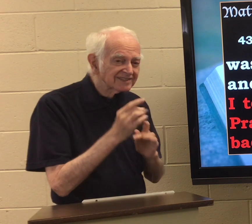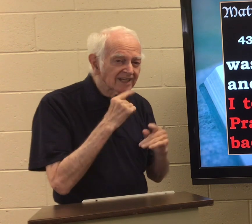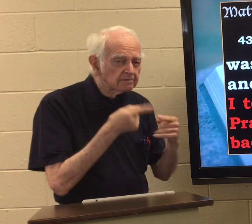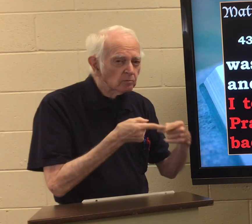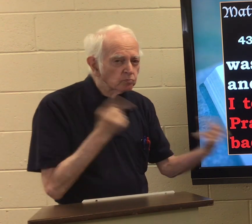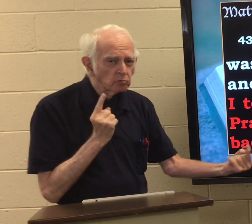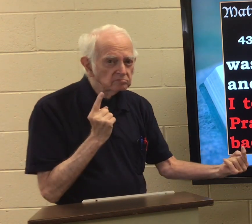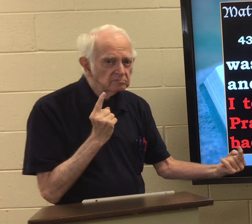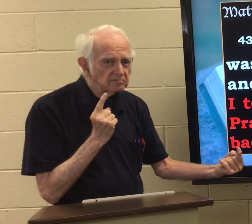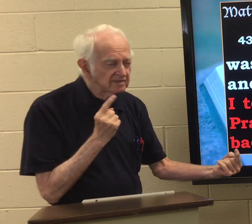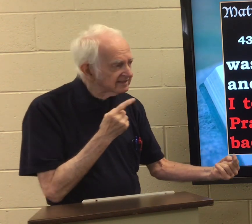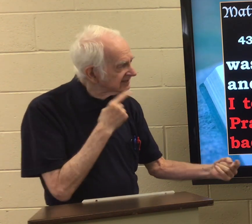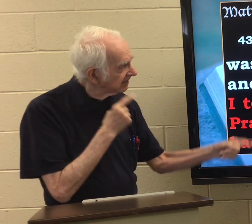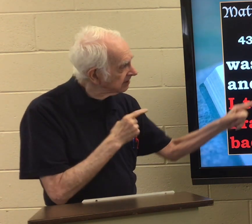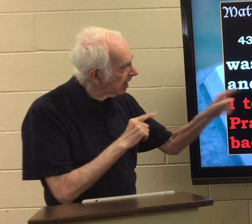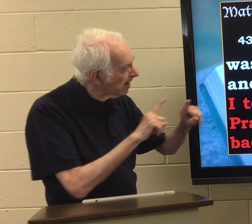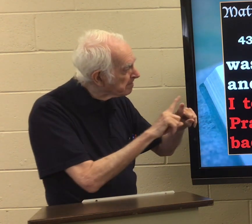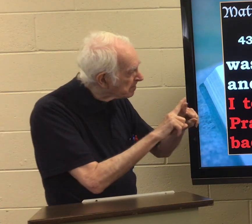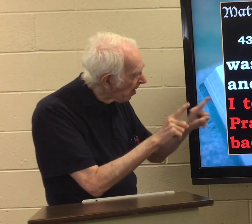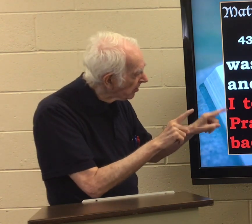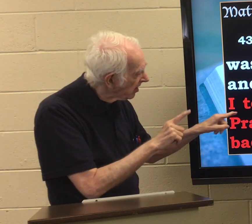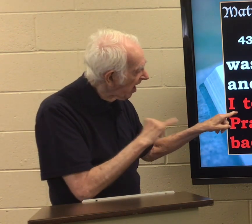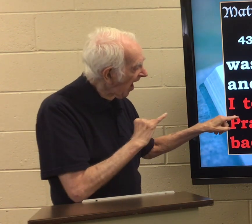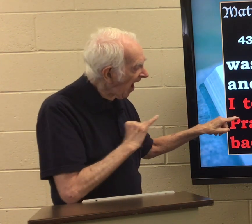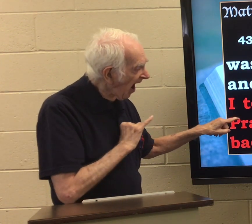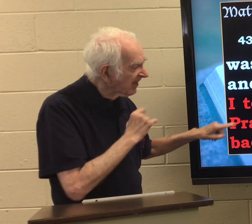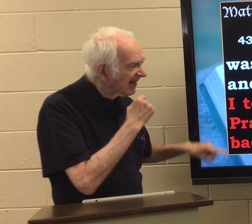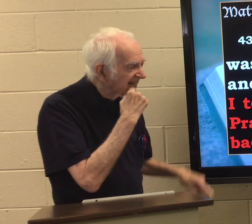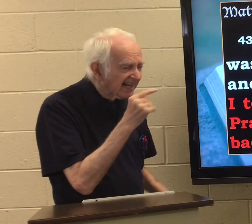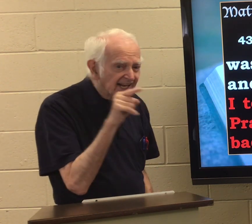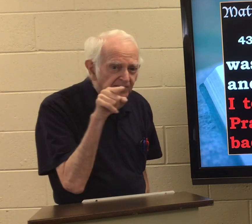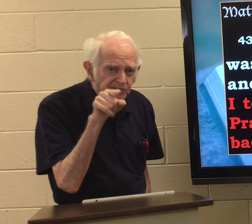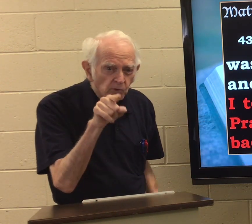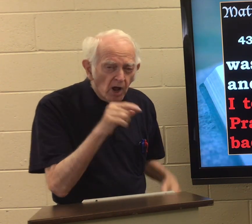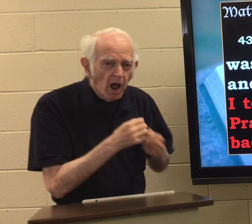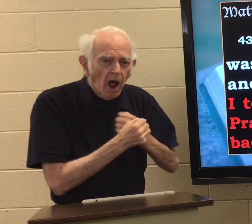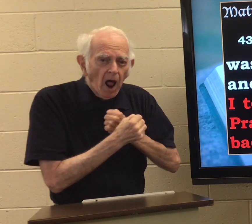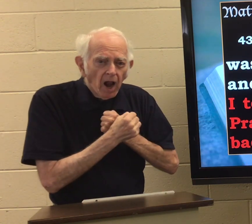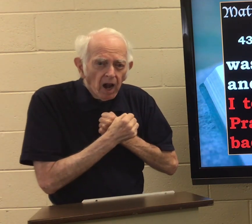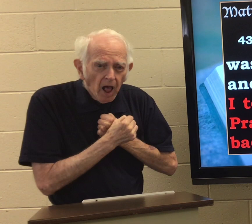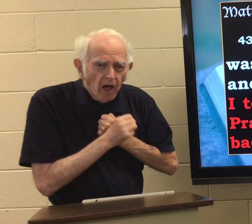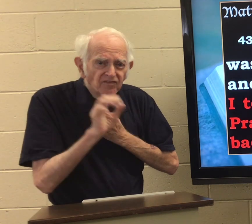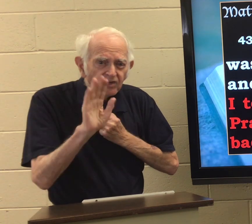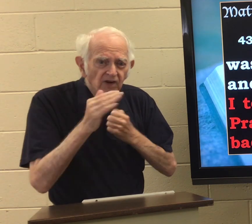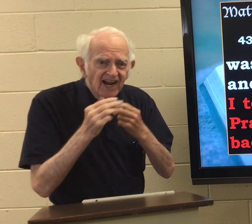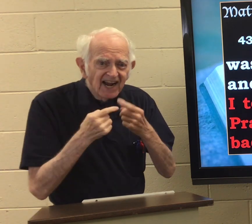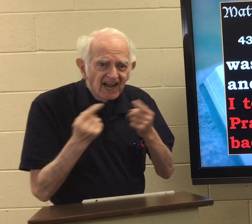But Jesus says the opposite. But I tell you, love your enemies.